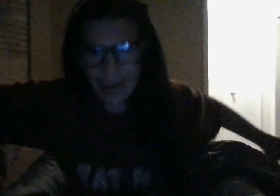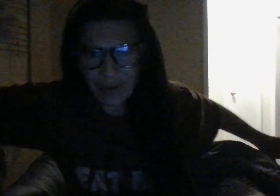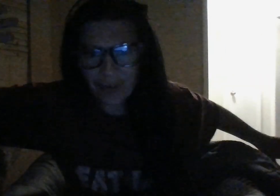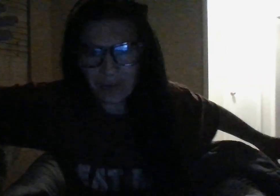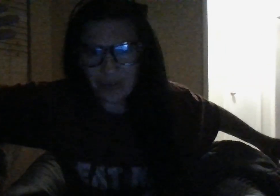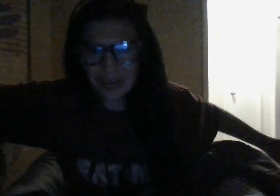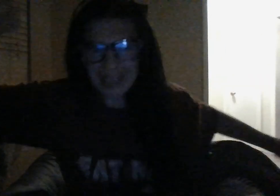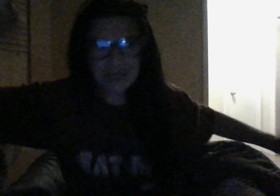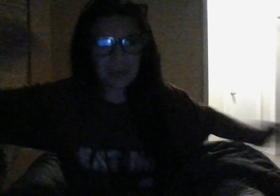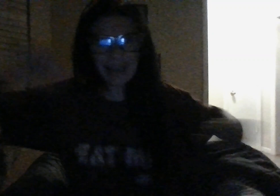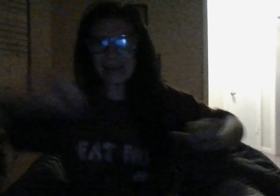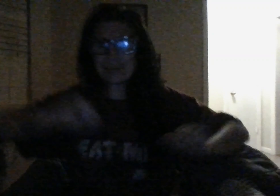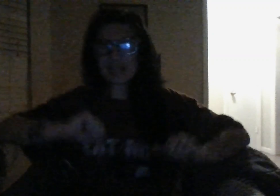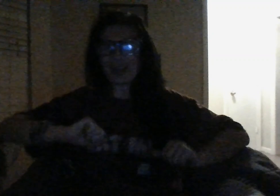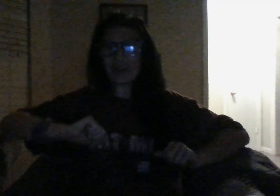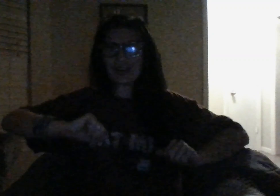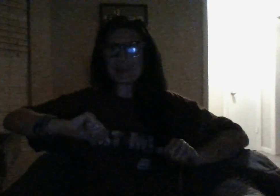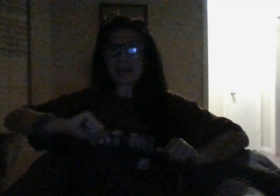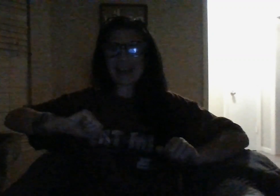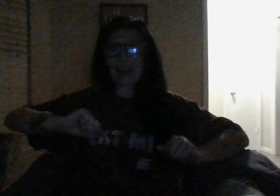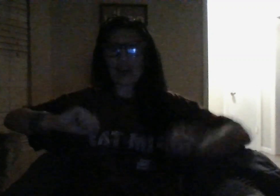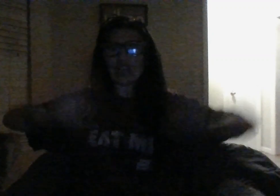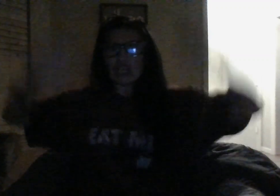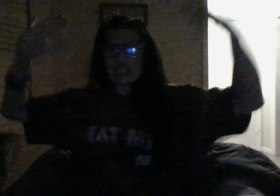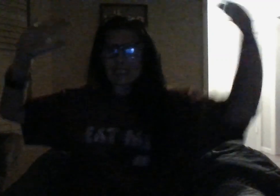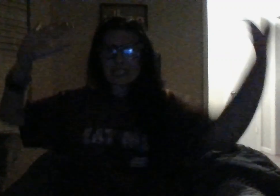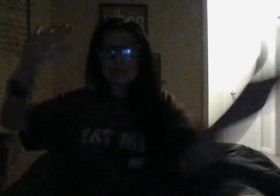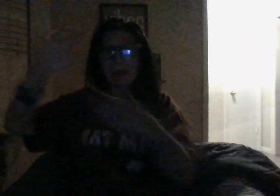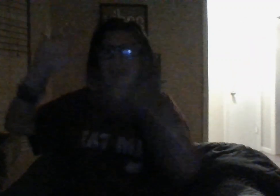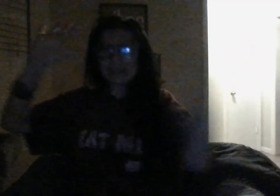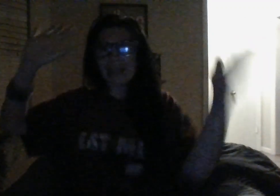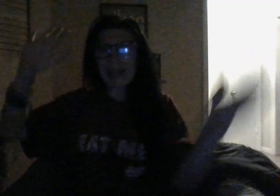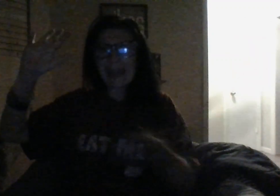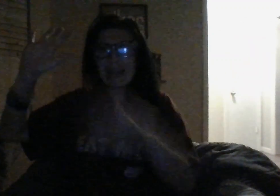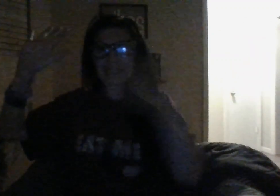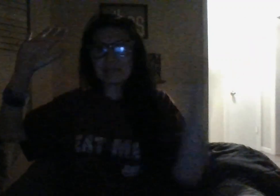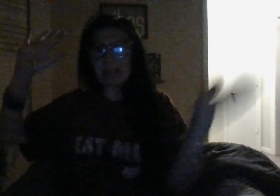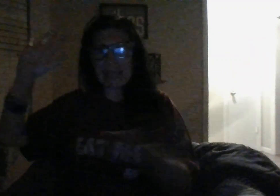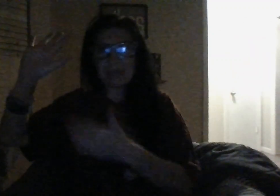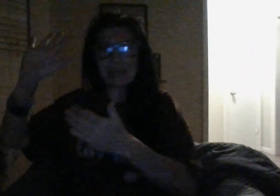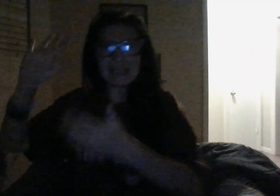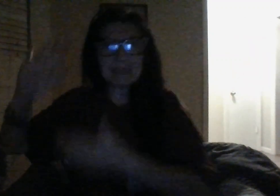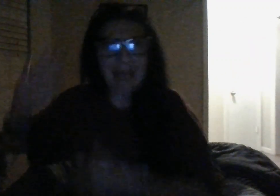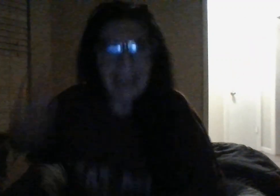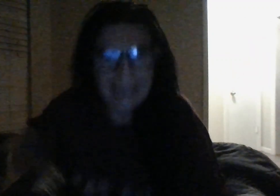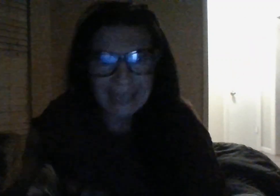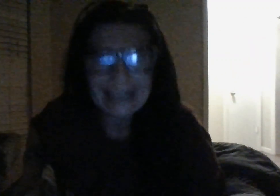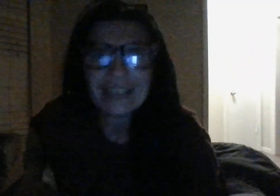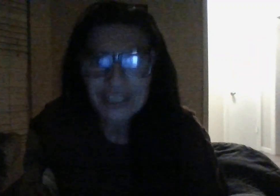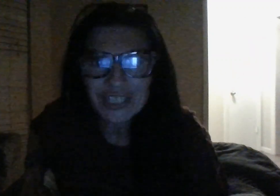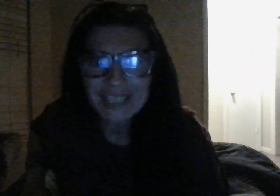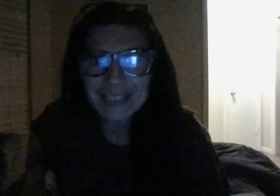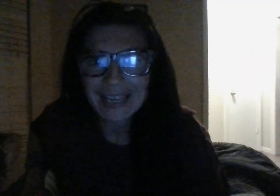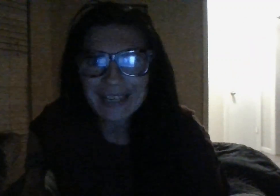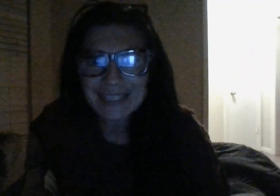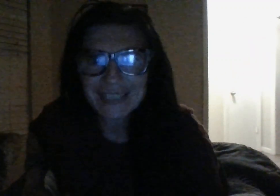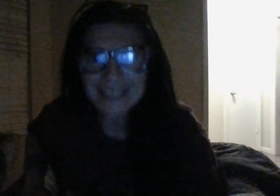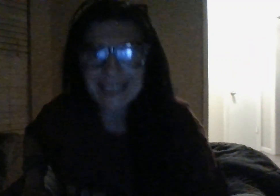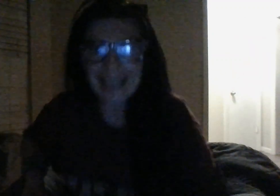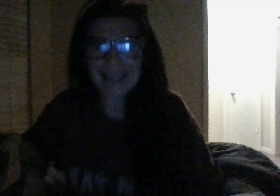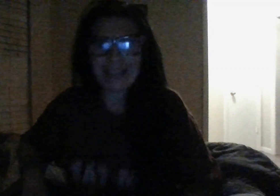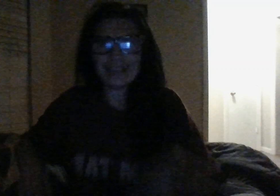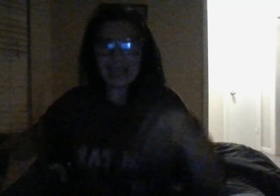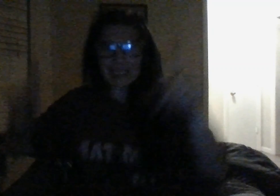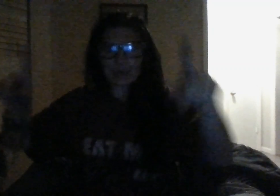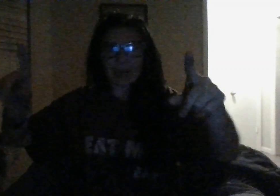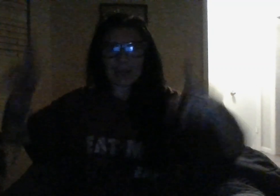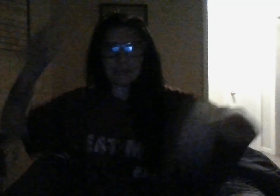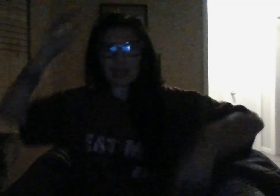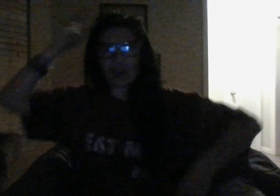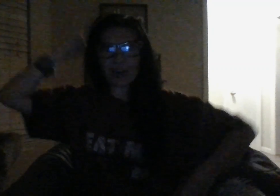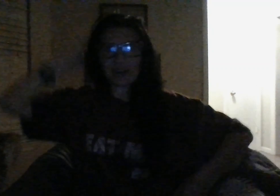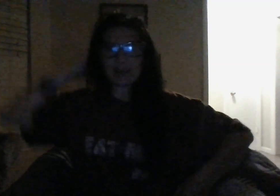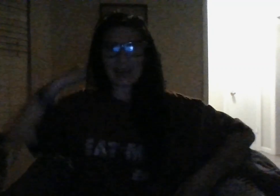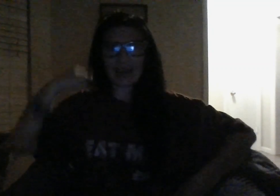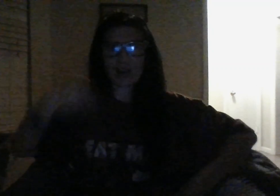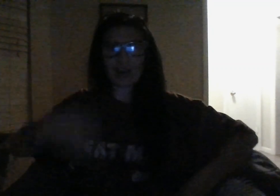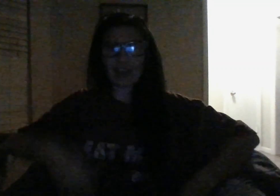that's what i'm talking about smack that ass baby smack it just saying just saying that's what i'm talking about